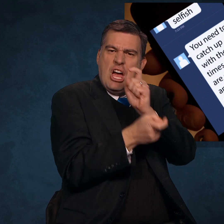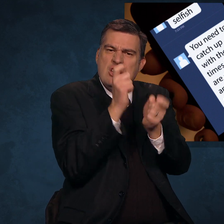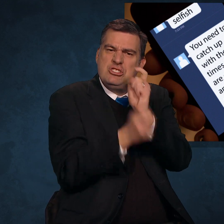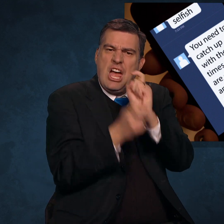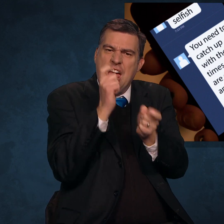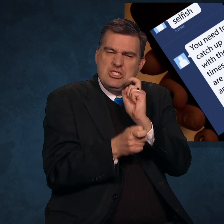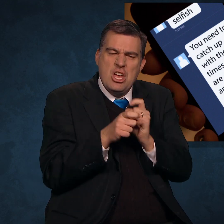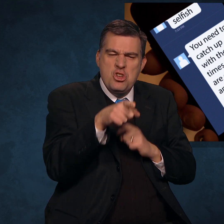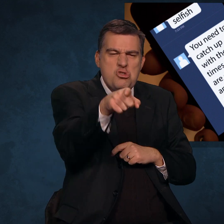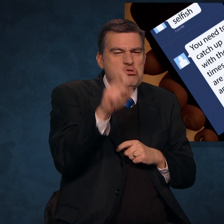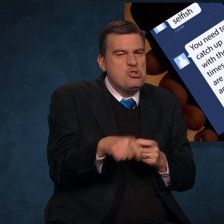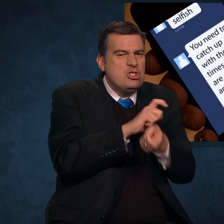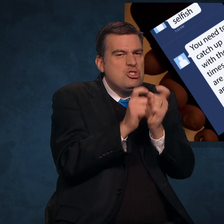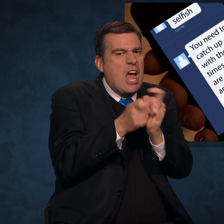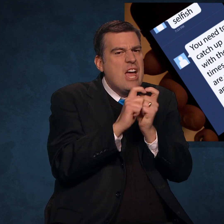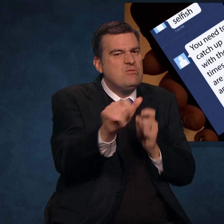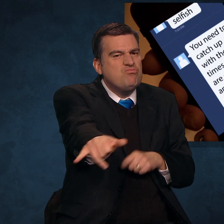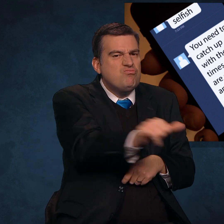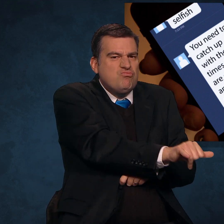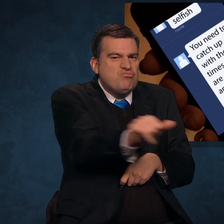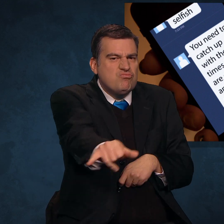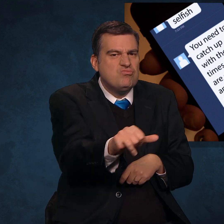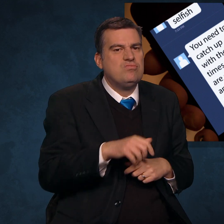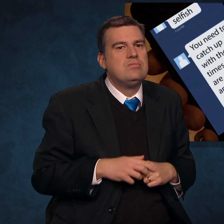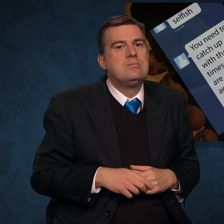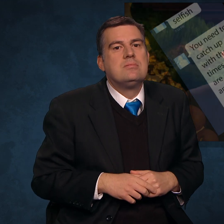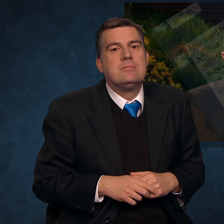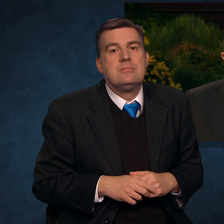changing, and so should you.